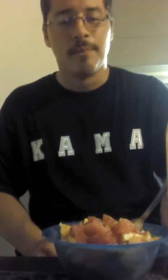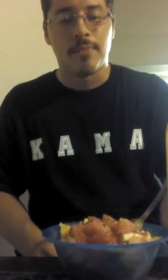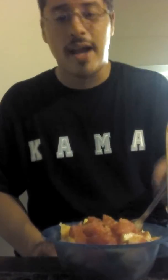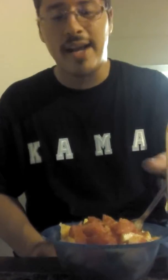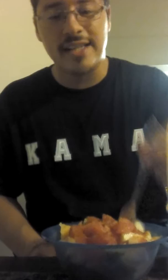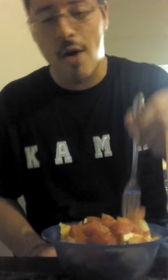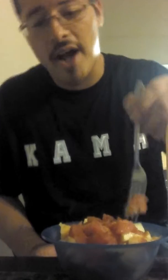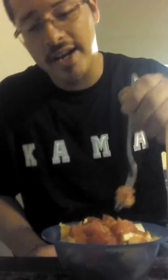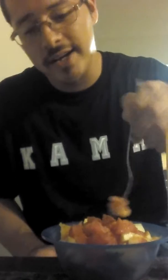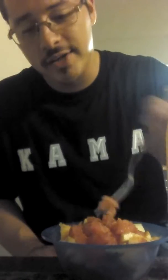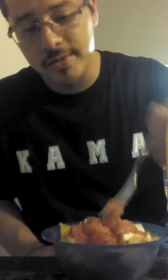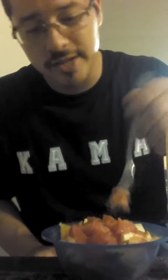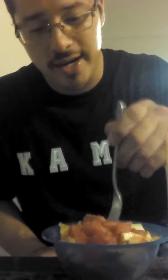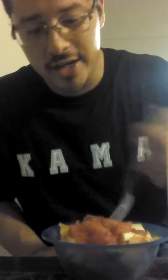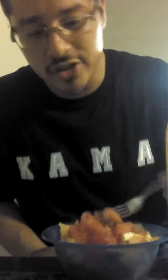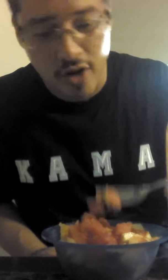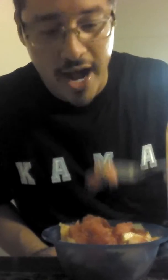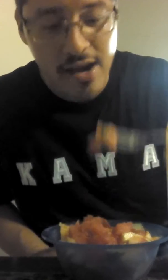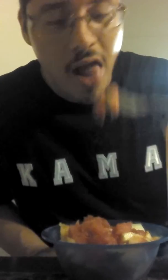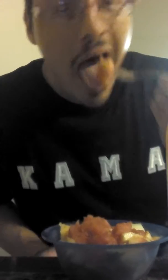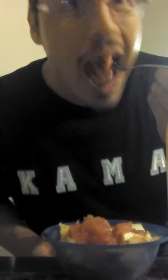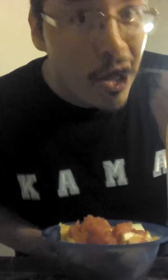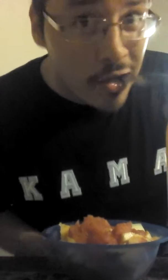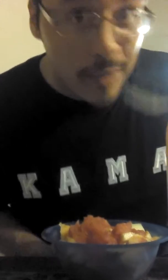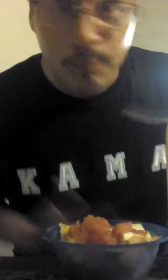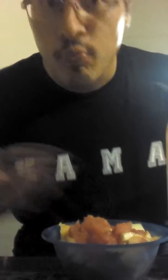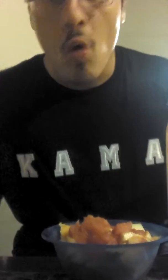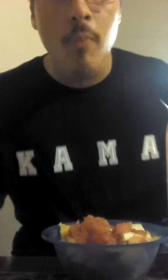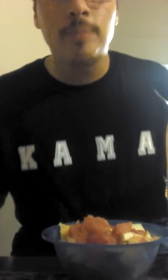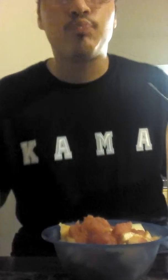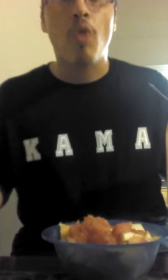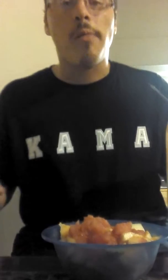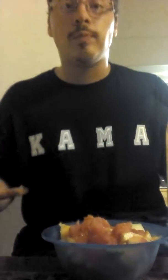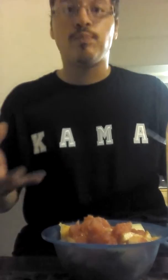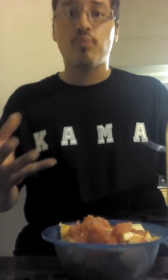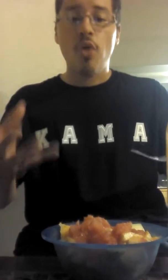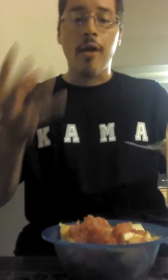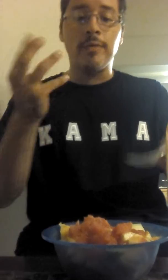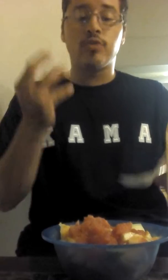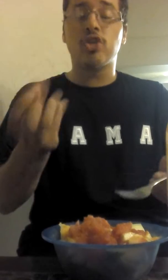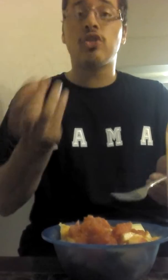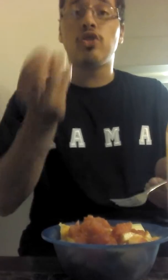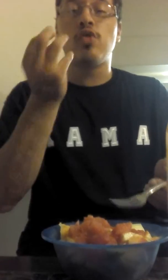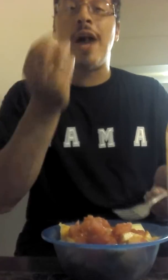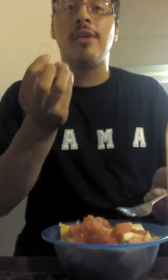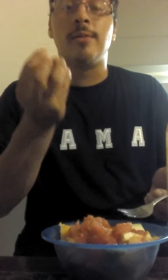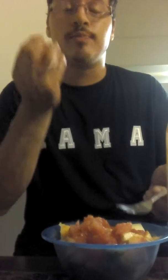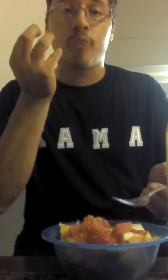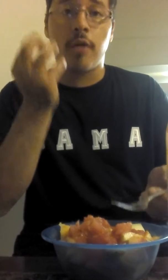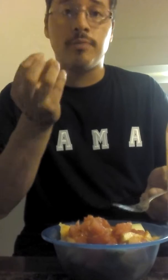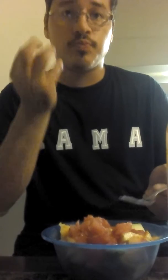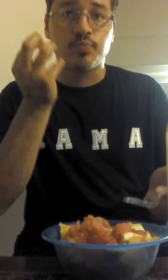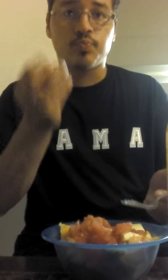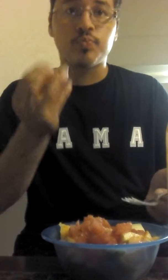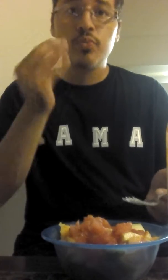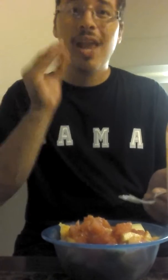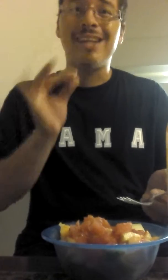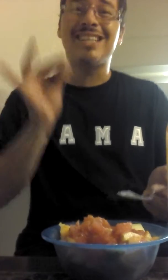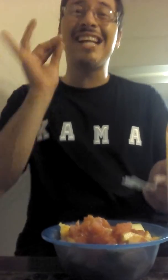and that's how I eat it, you know what saying? I'll just go ahead, just so you can have the taste